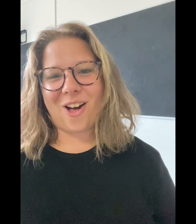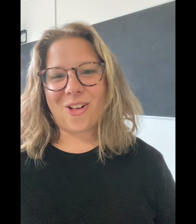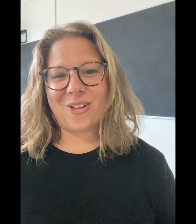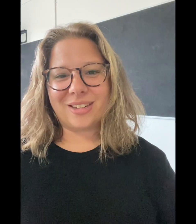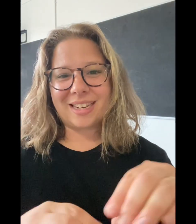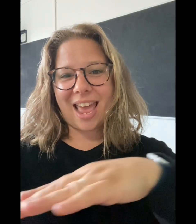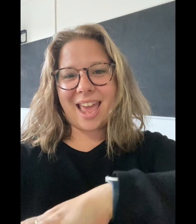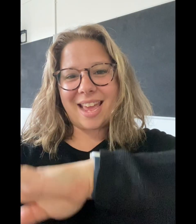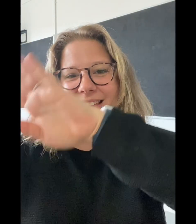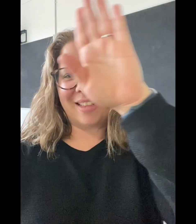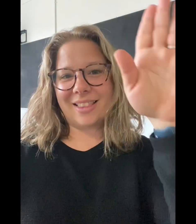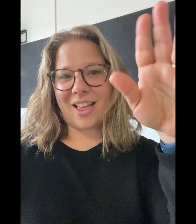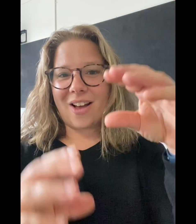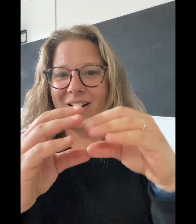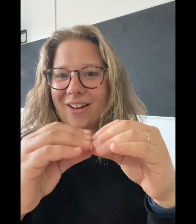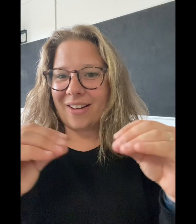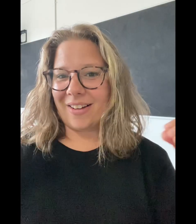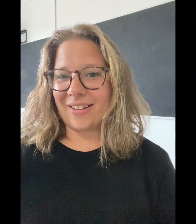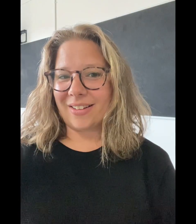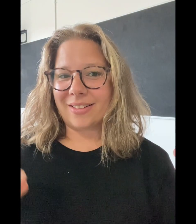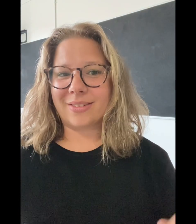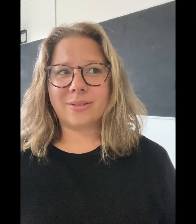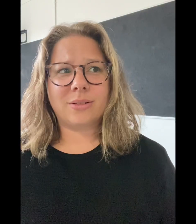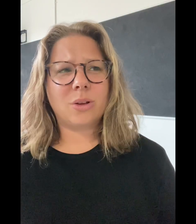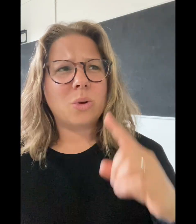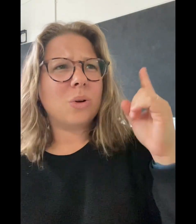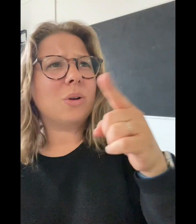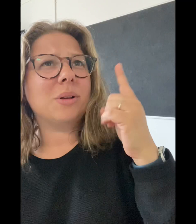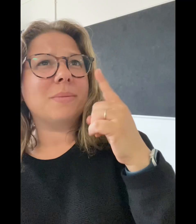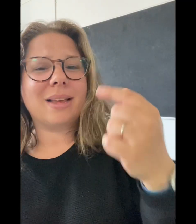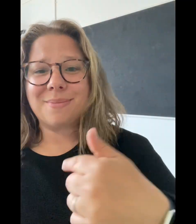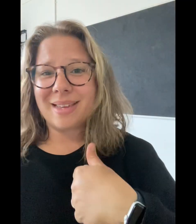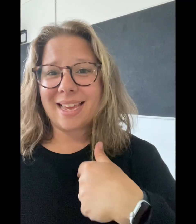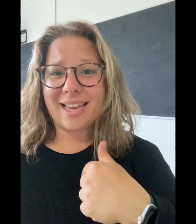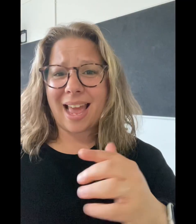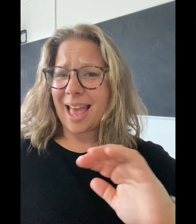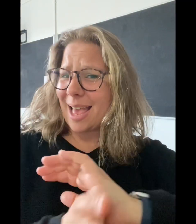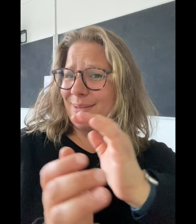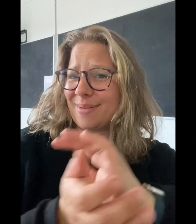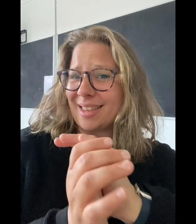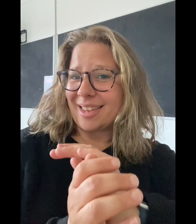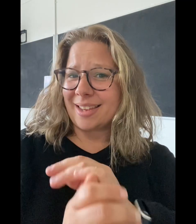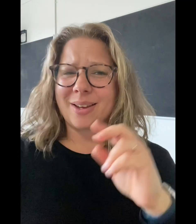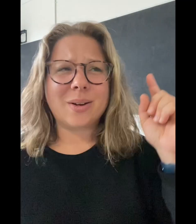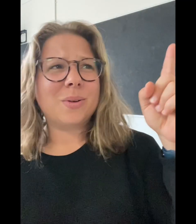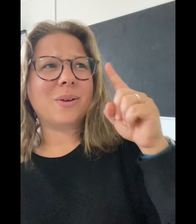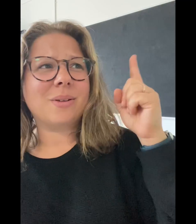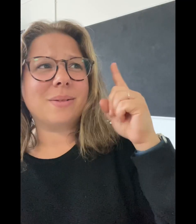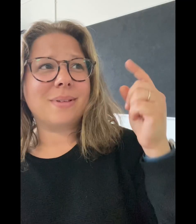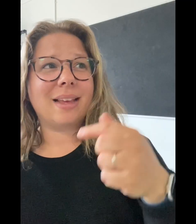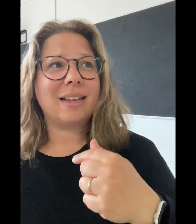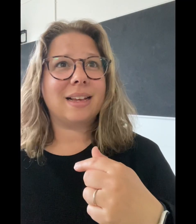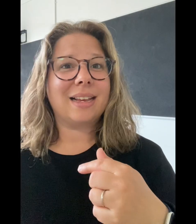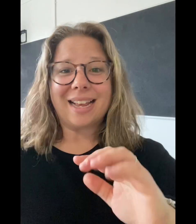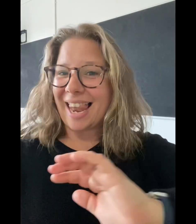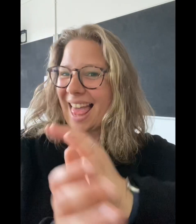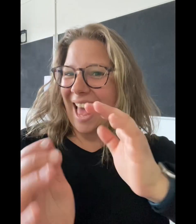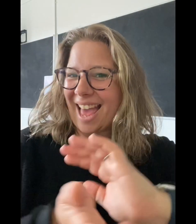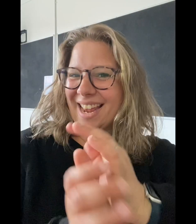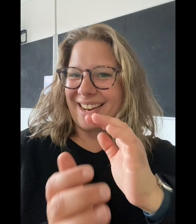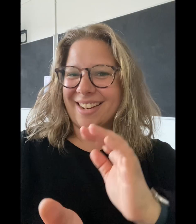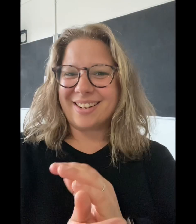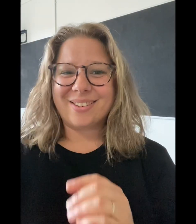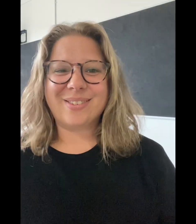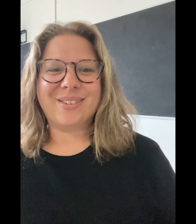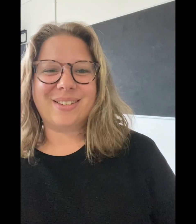all day long What would make me happy? What would make me glad? What